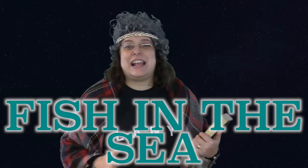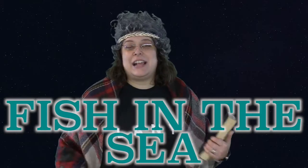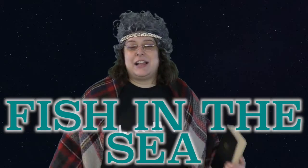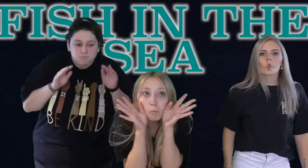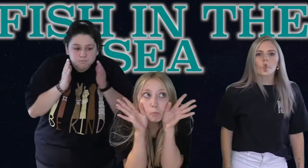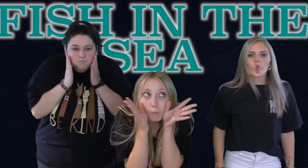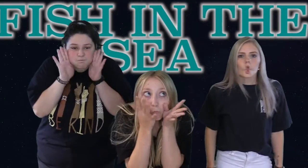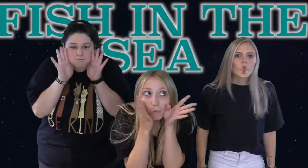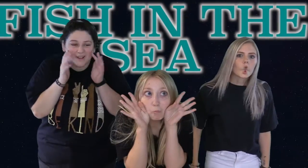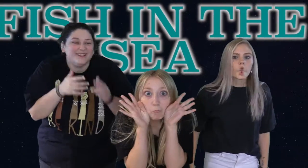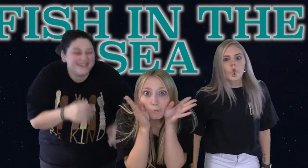sea.